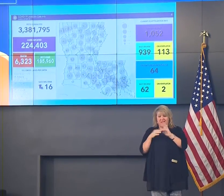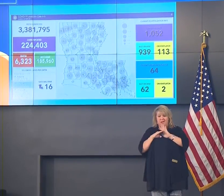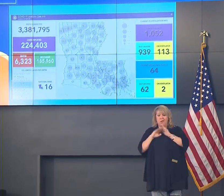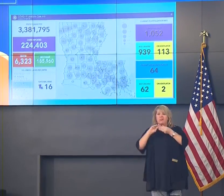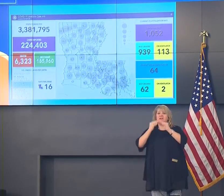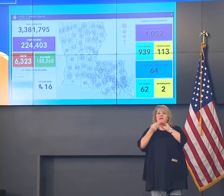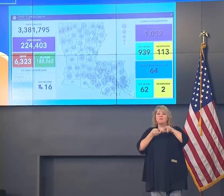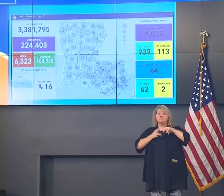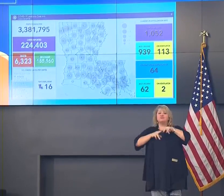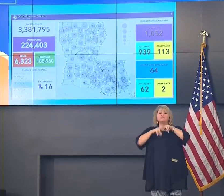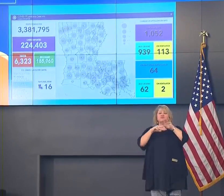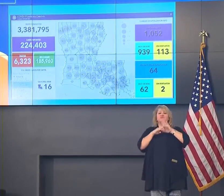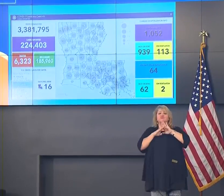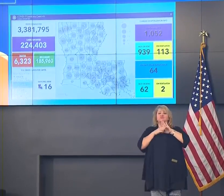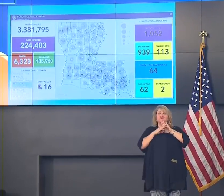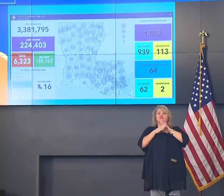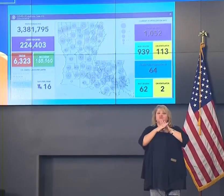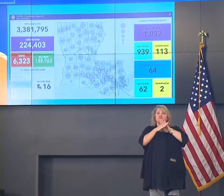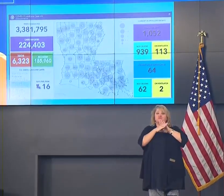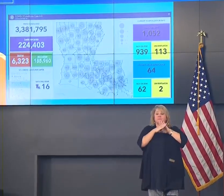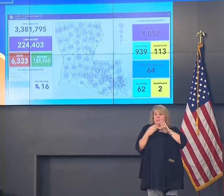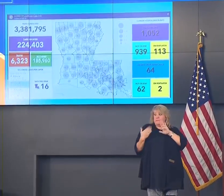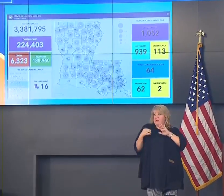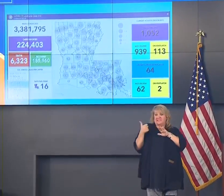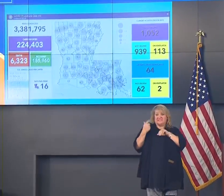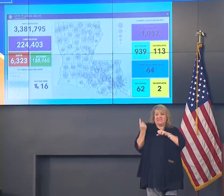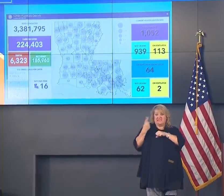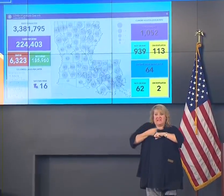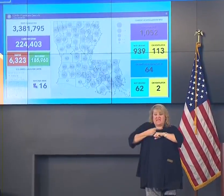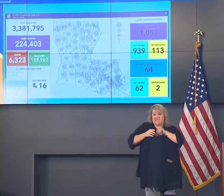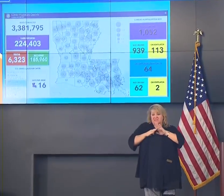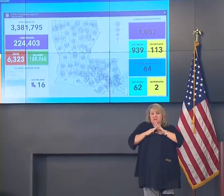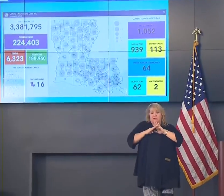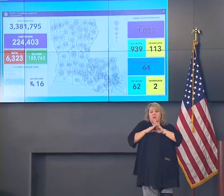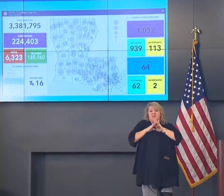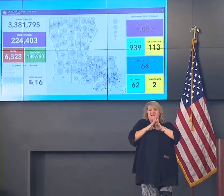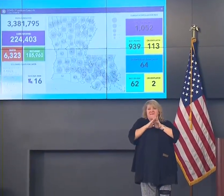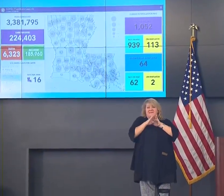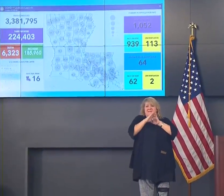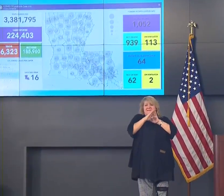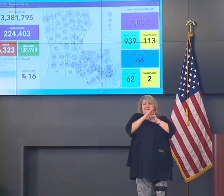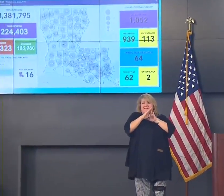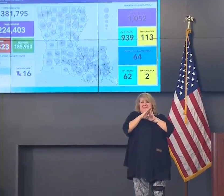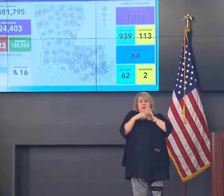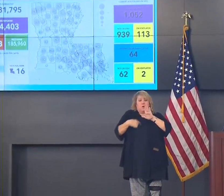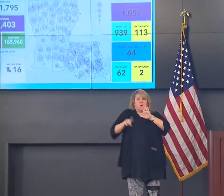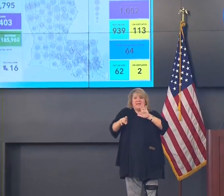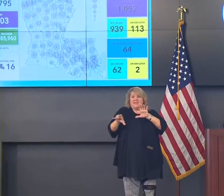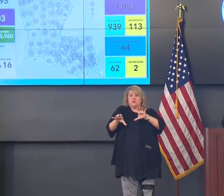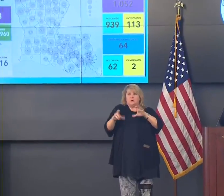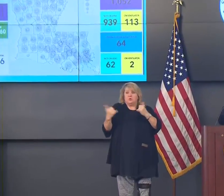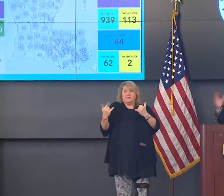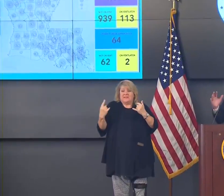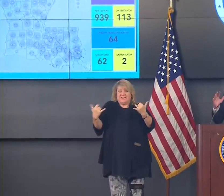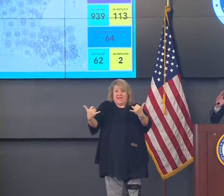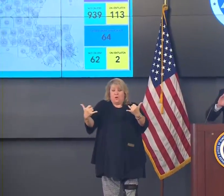the last 10 days or so, it is imperative that we take action and we take action now. Remember,